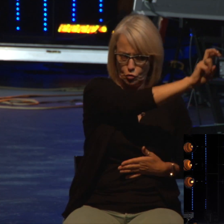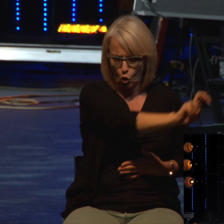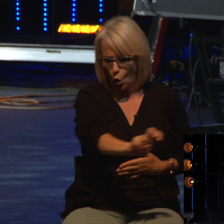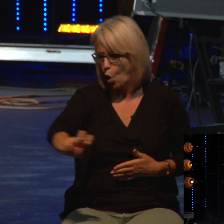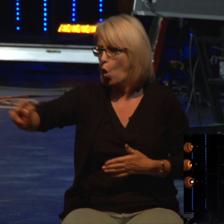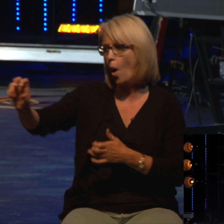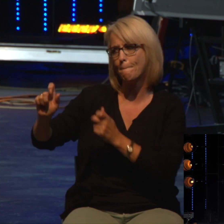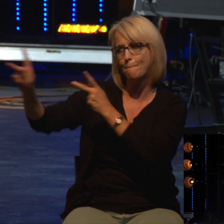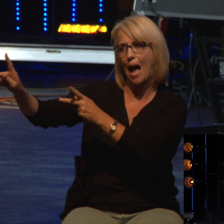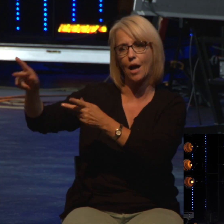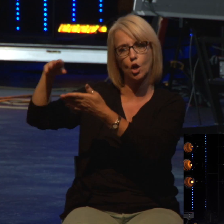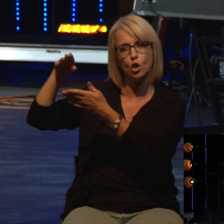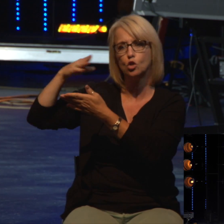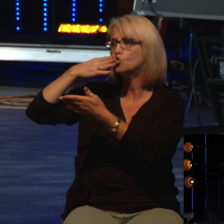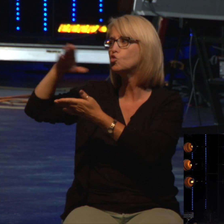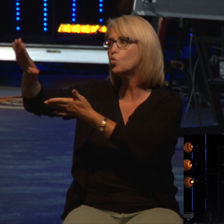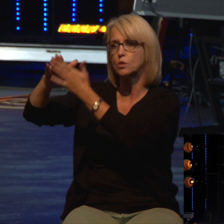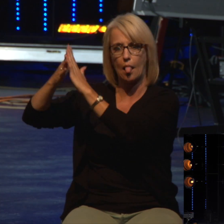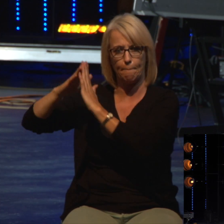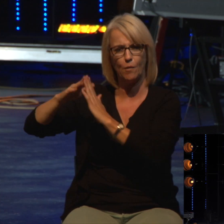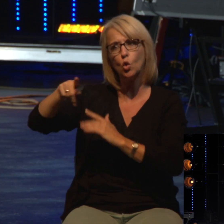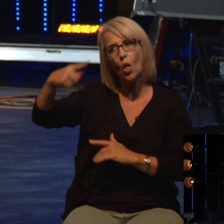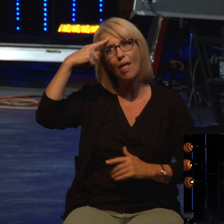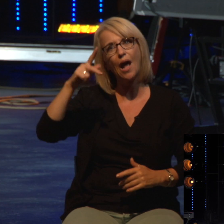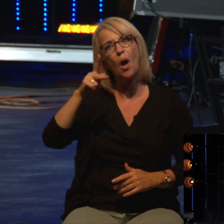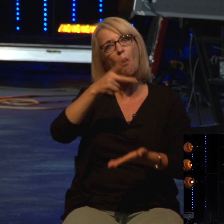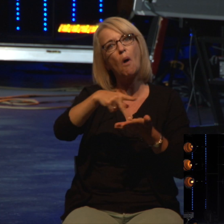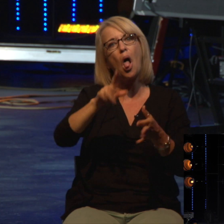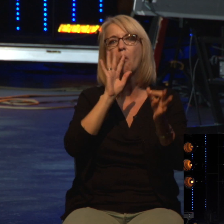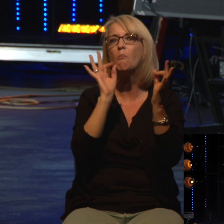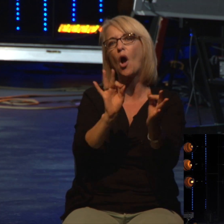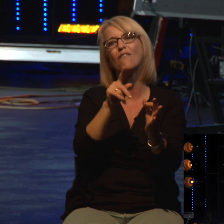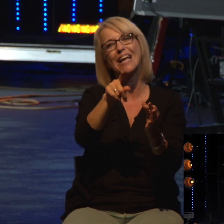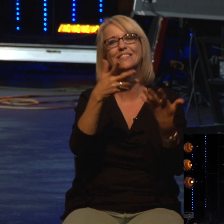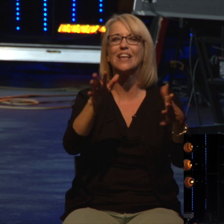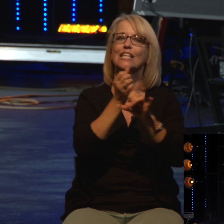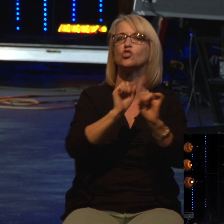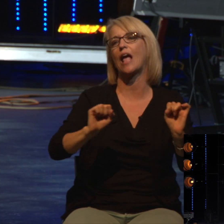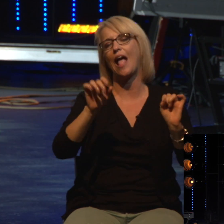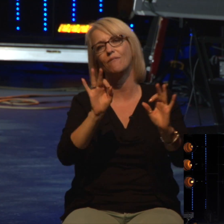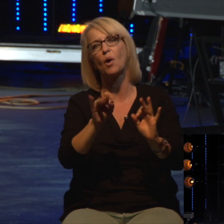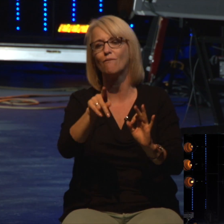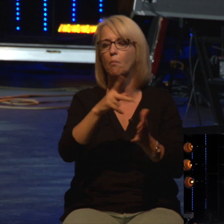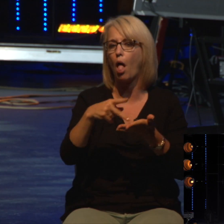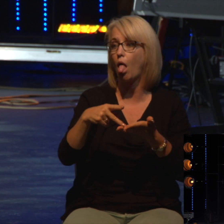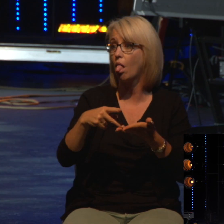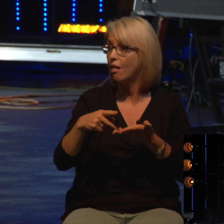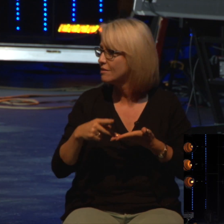always think of Paul as being perfect after his conversion. But this is what we read. They